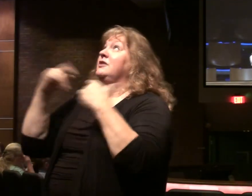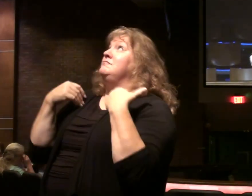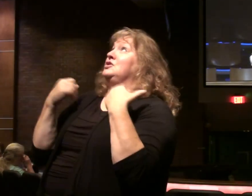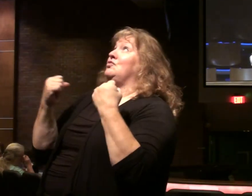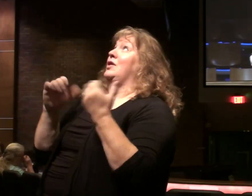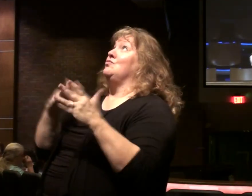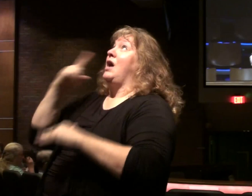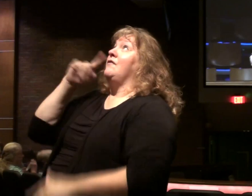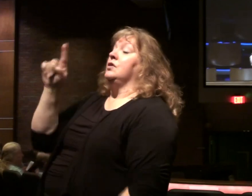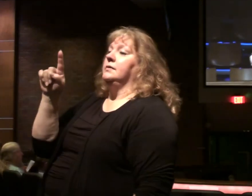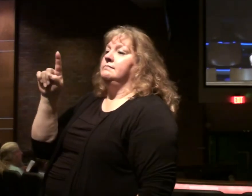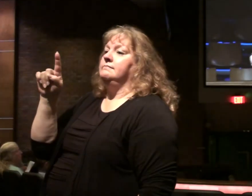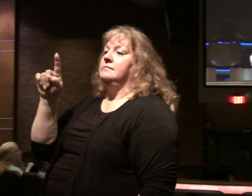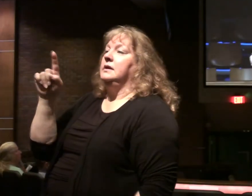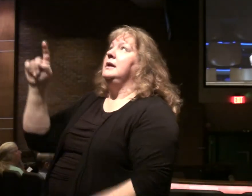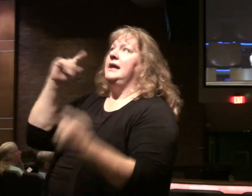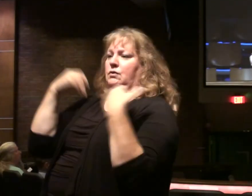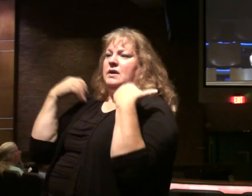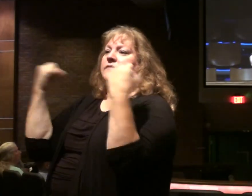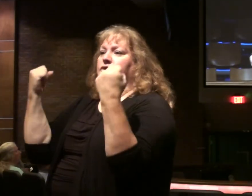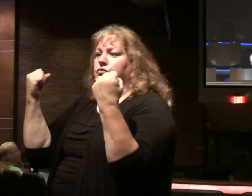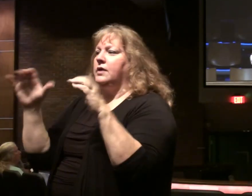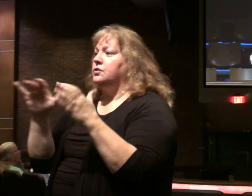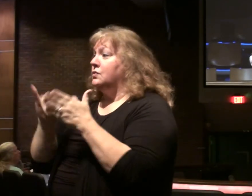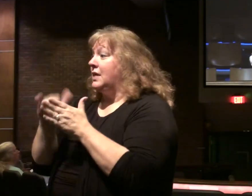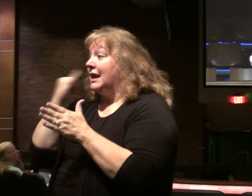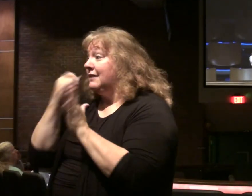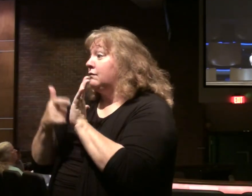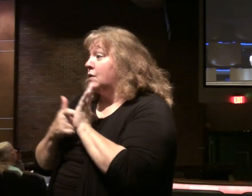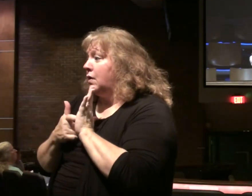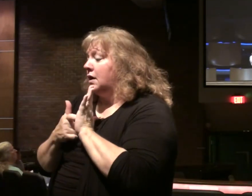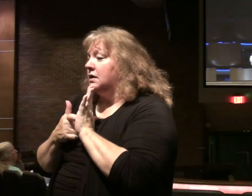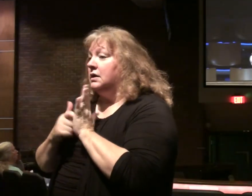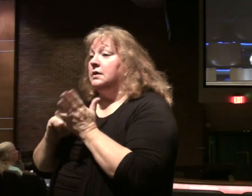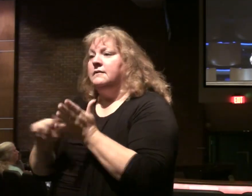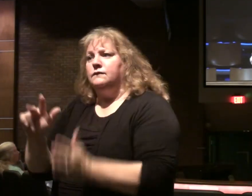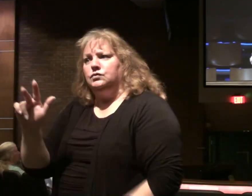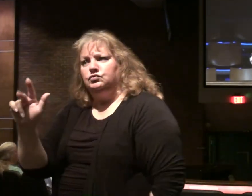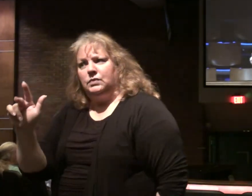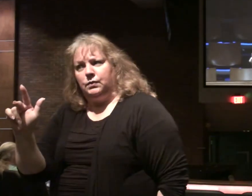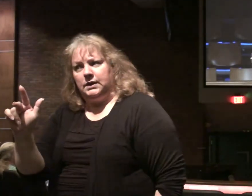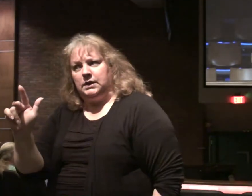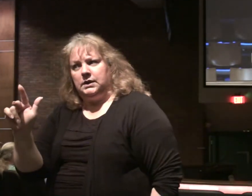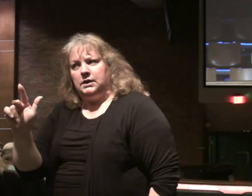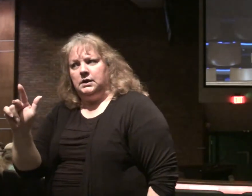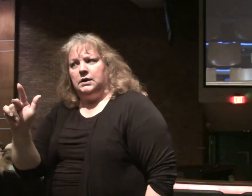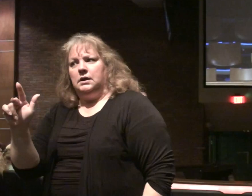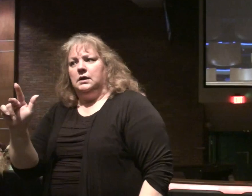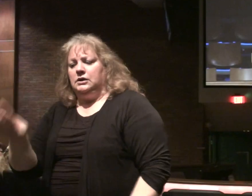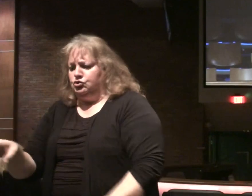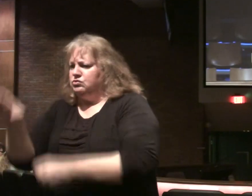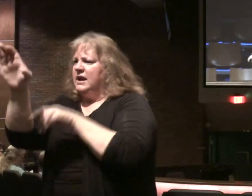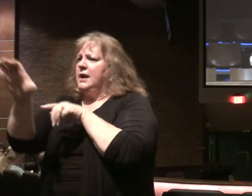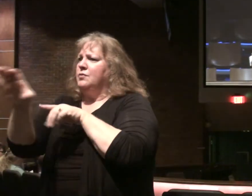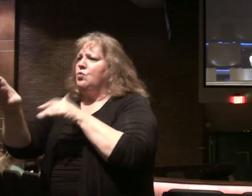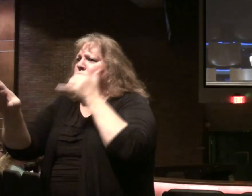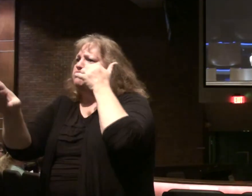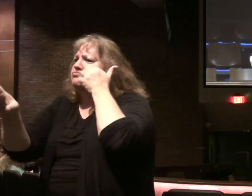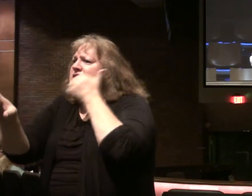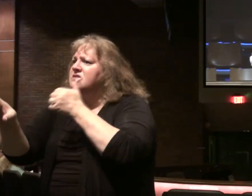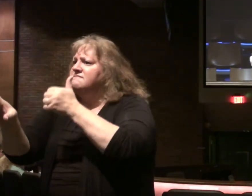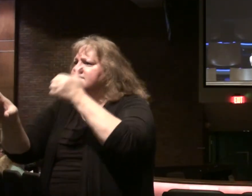do that. And He will strengthen His children. To do that. If required. But verse 23. Is taking up your cross daily.